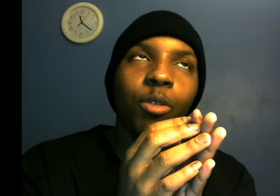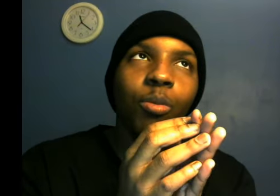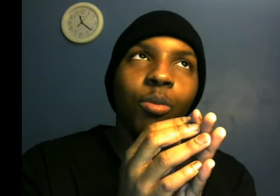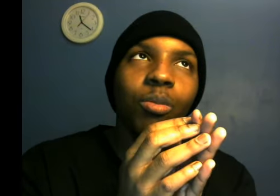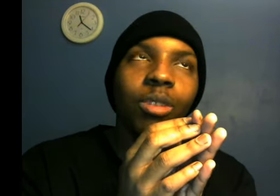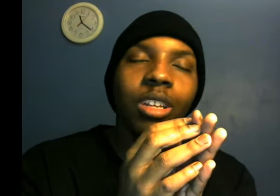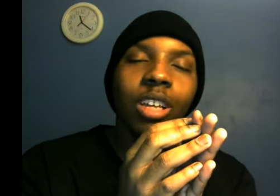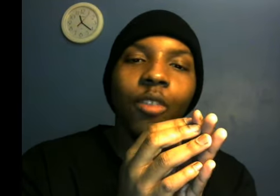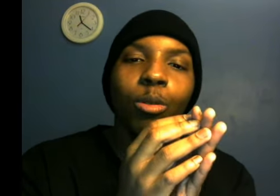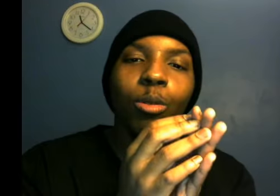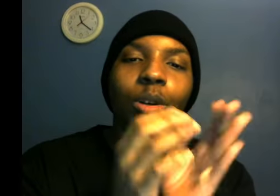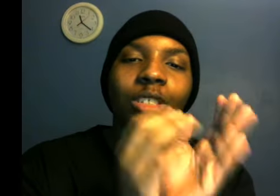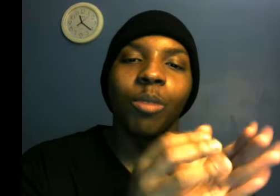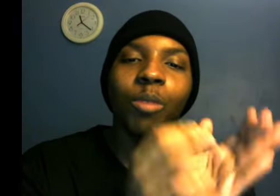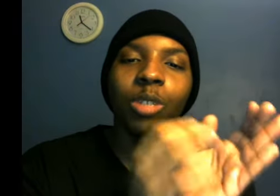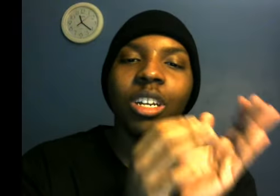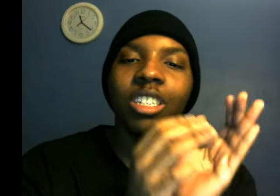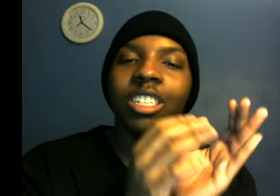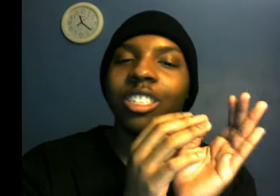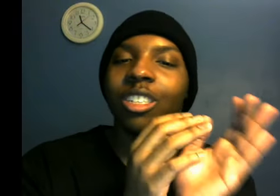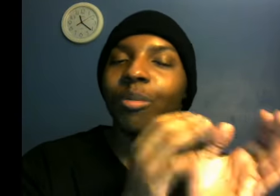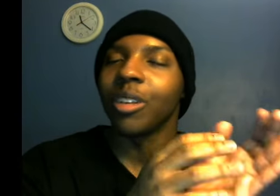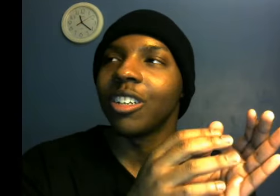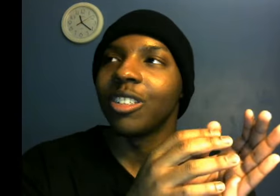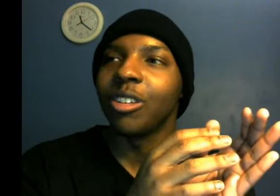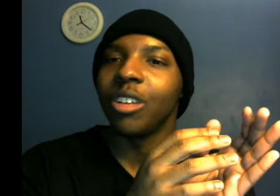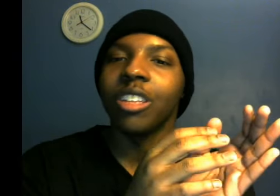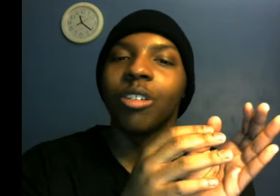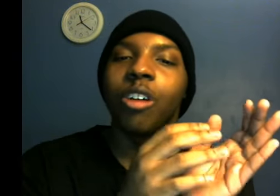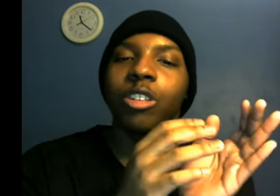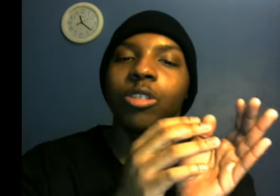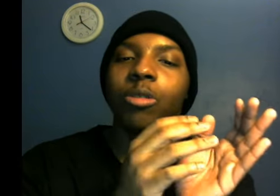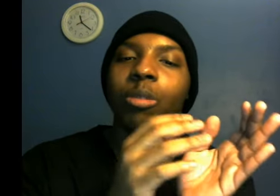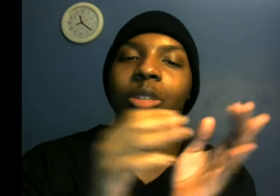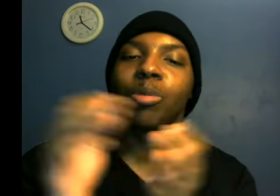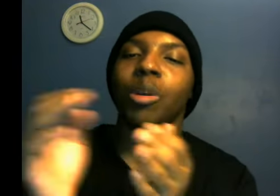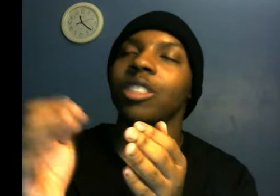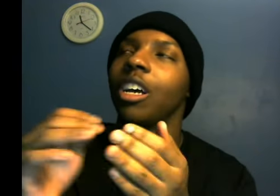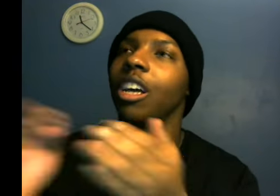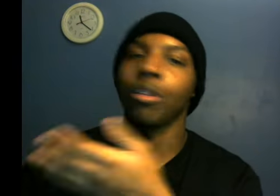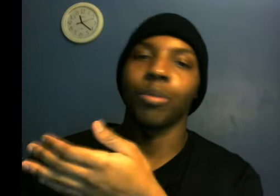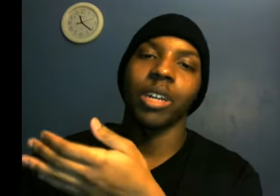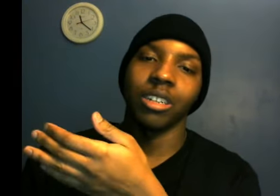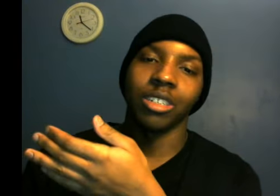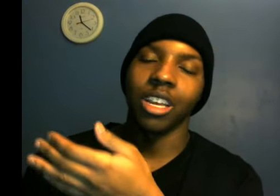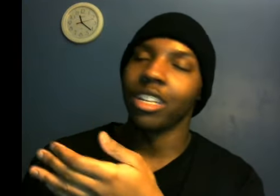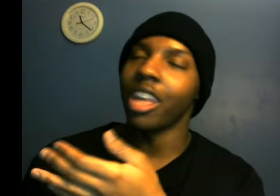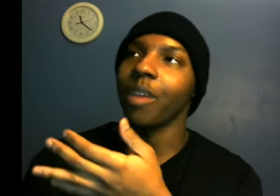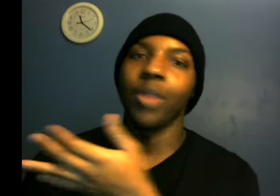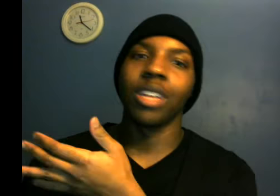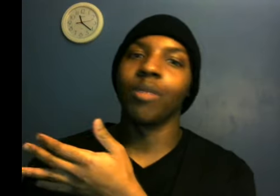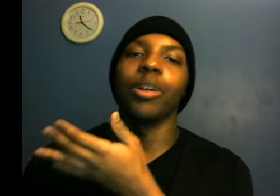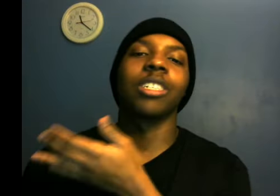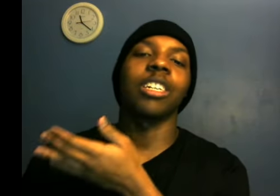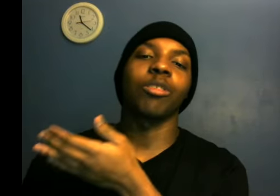you put so much money into some players, it's to cost you some expense to other players. That could be potential